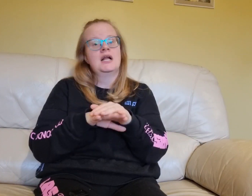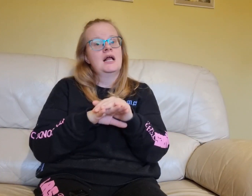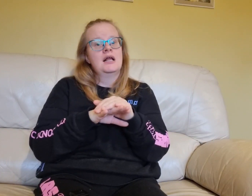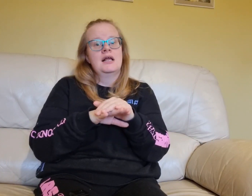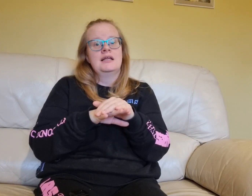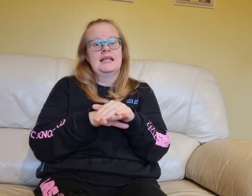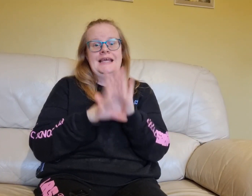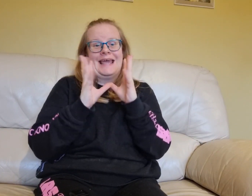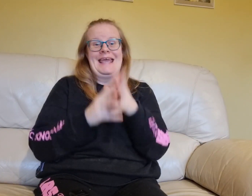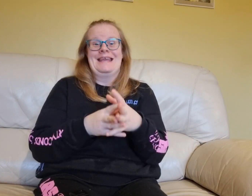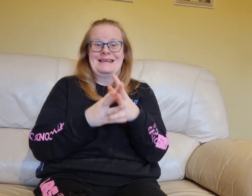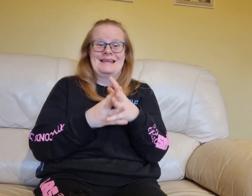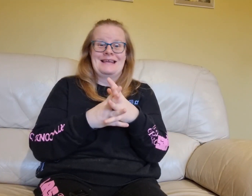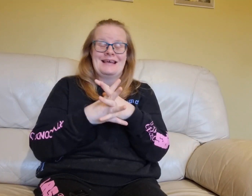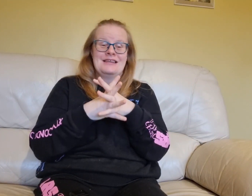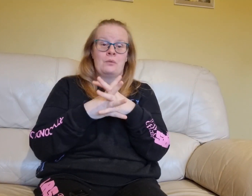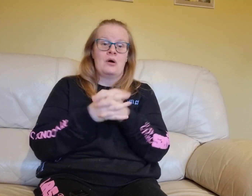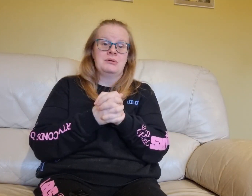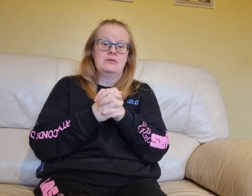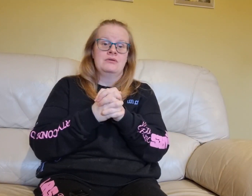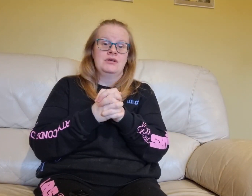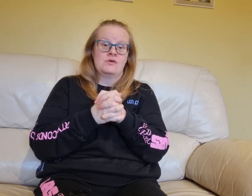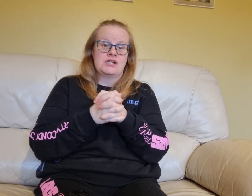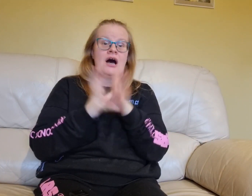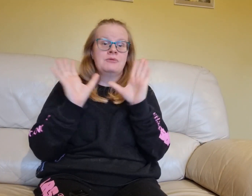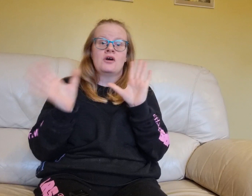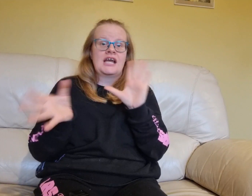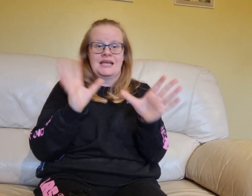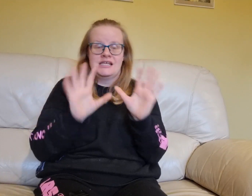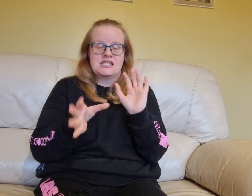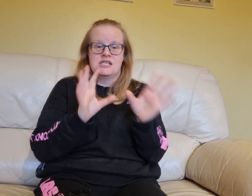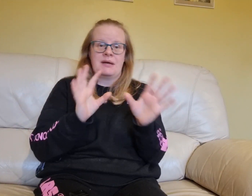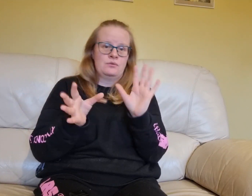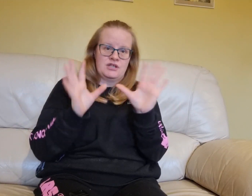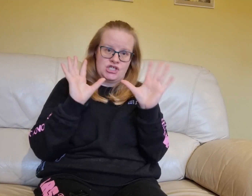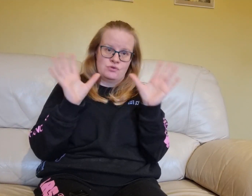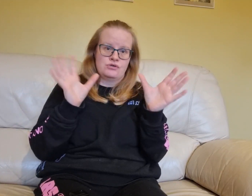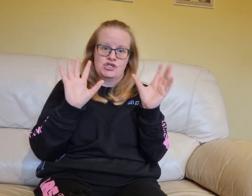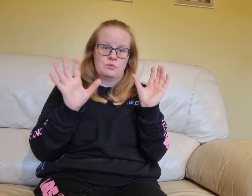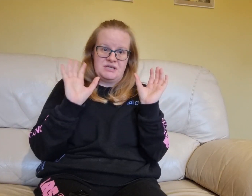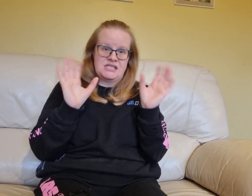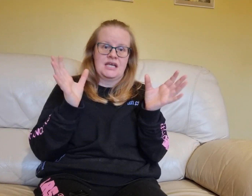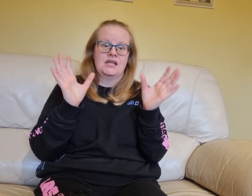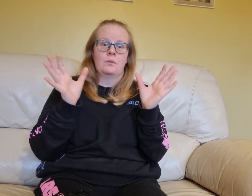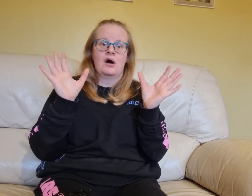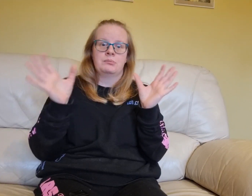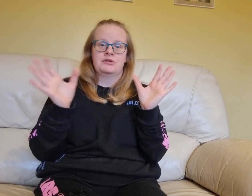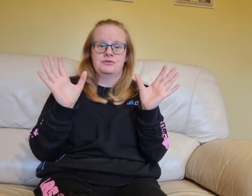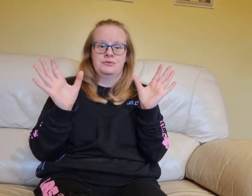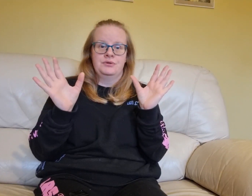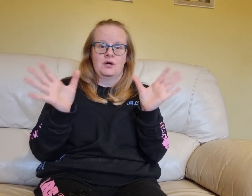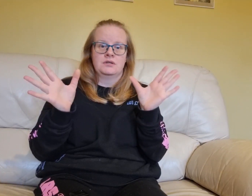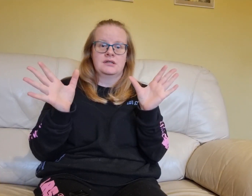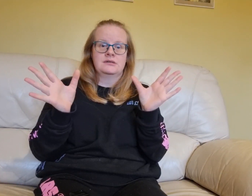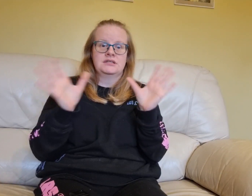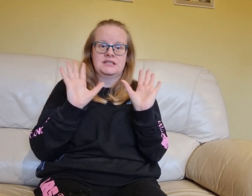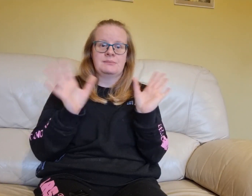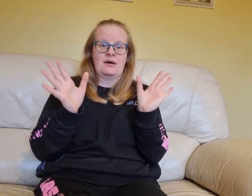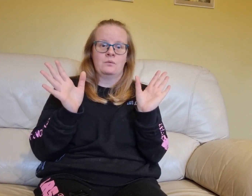in The Wild Brew Yonder, I'm not getting into the debate whether children should be singing The Wild Brew Yonder, because it's about